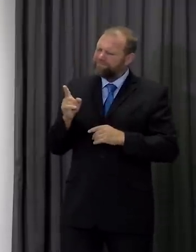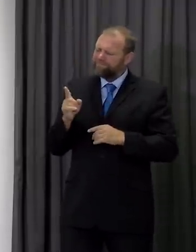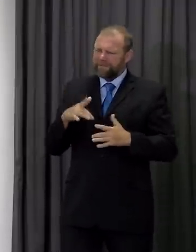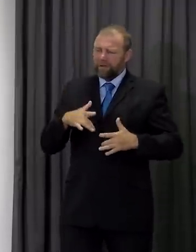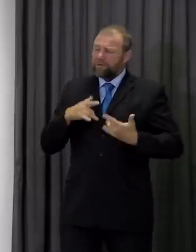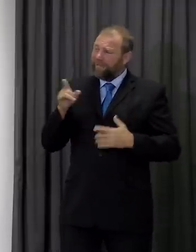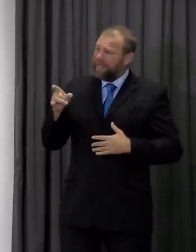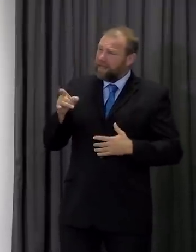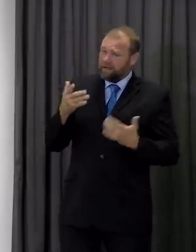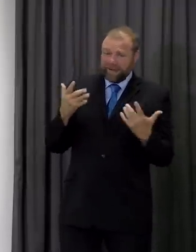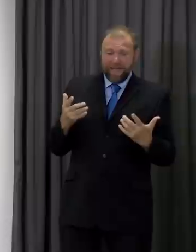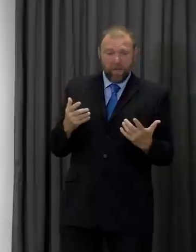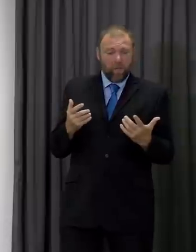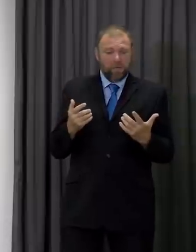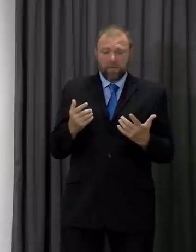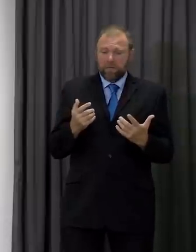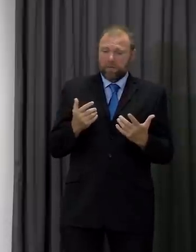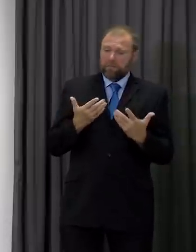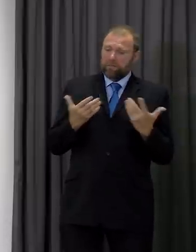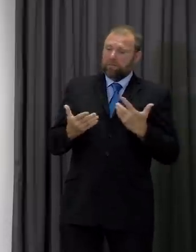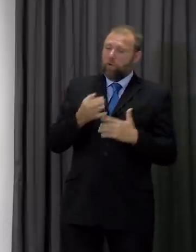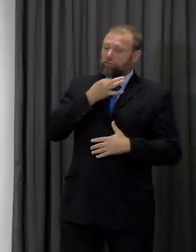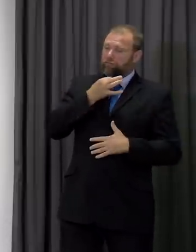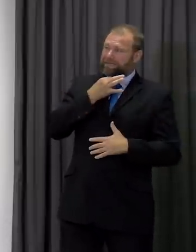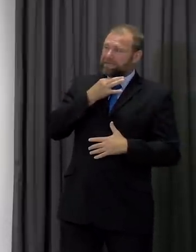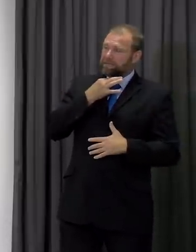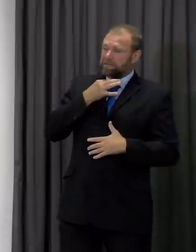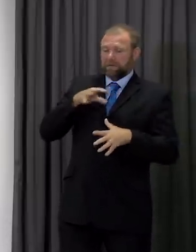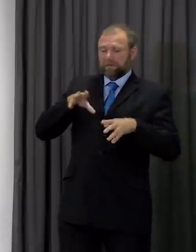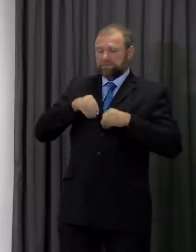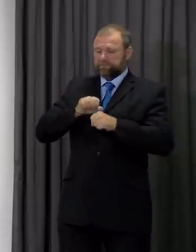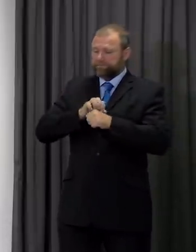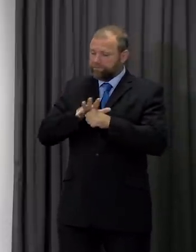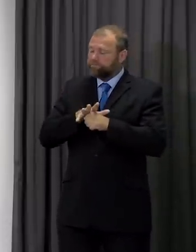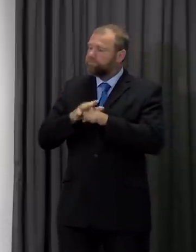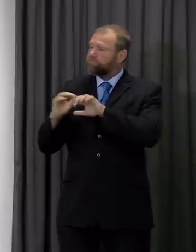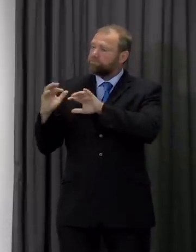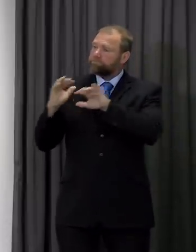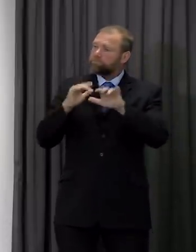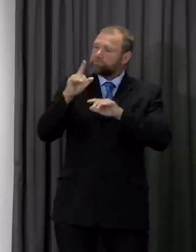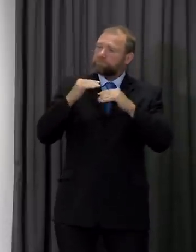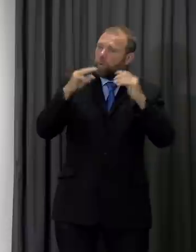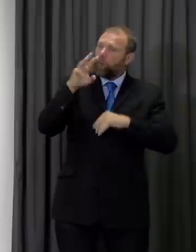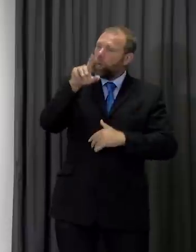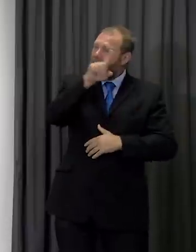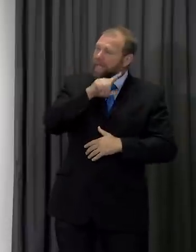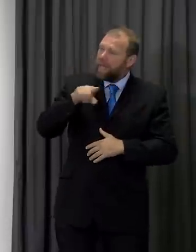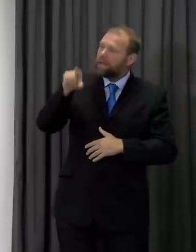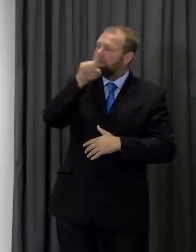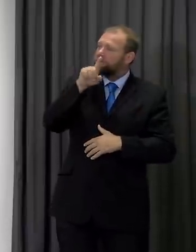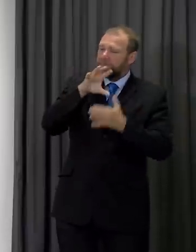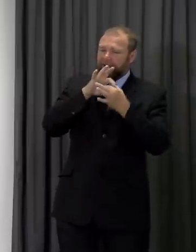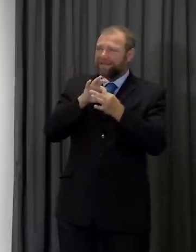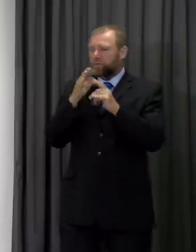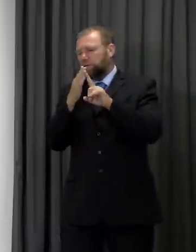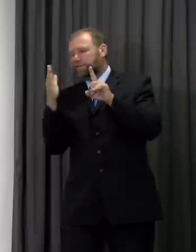that the virus is returning to North Wales given its proximity to local or town areas across the